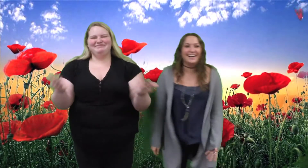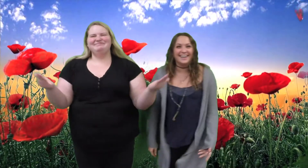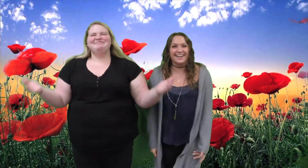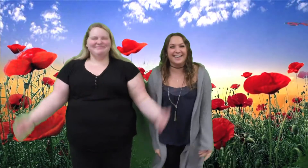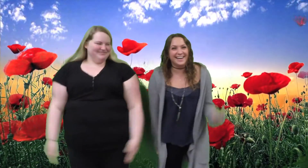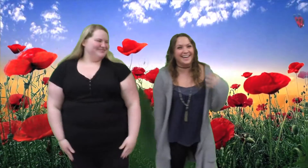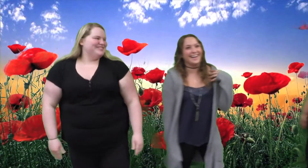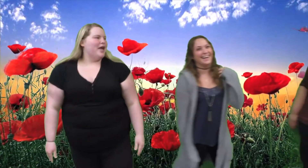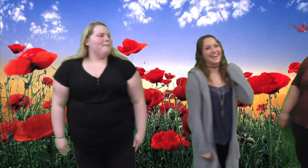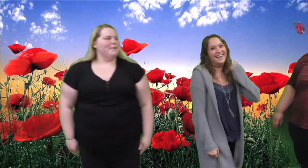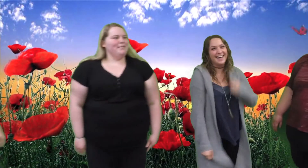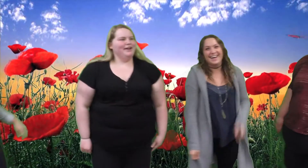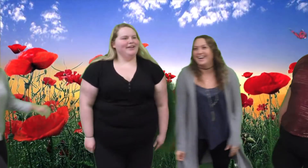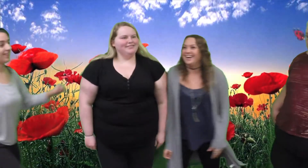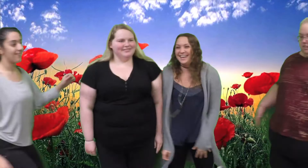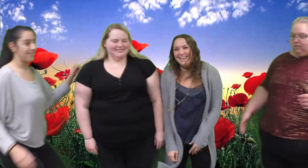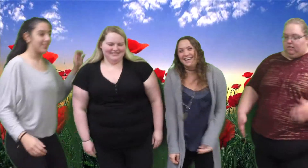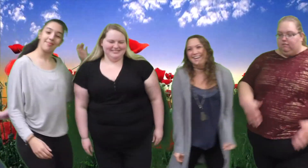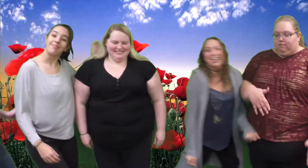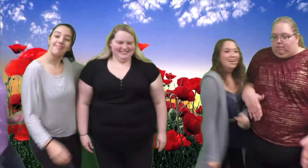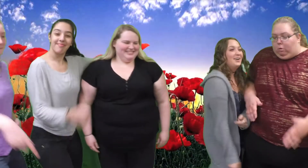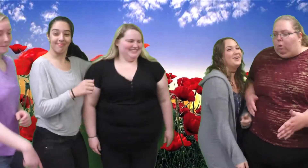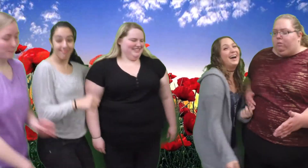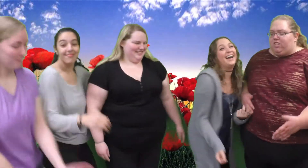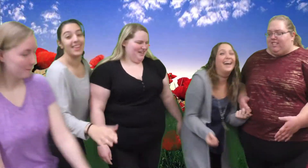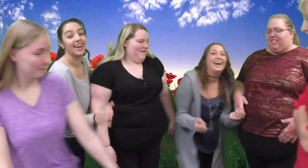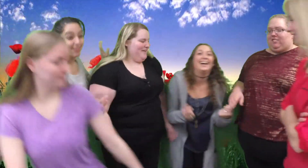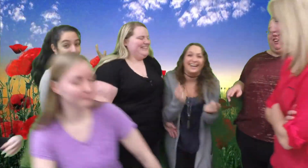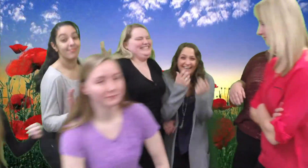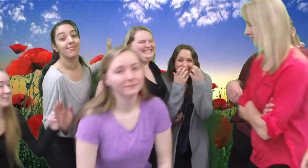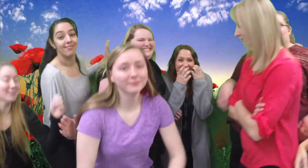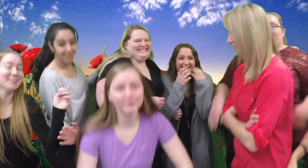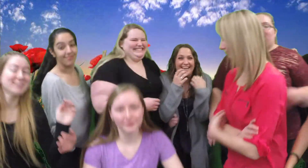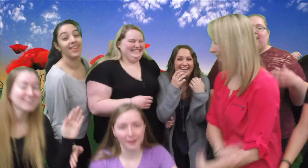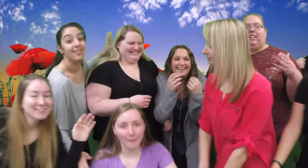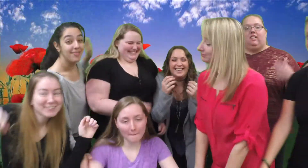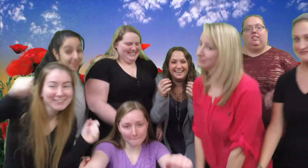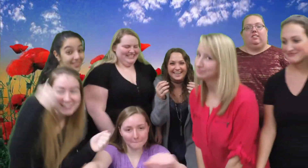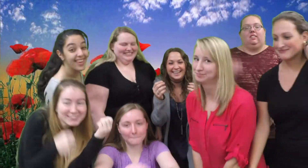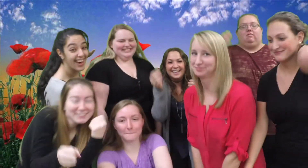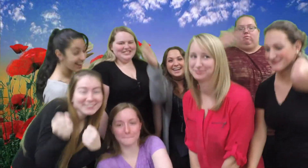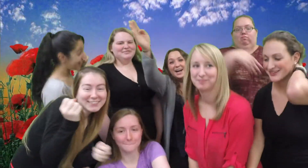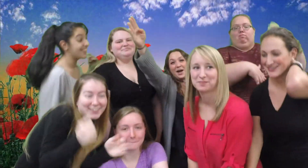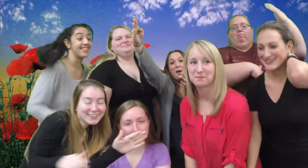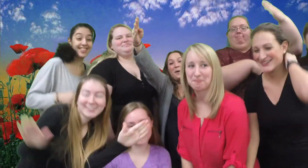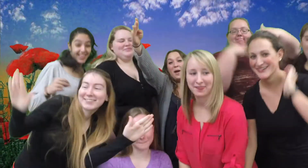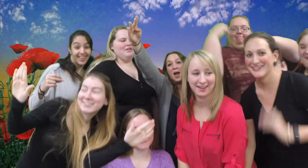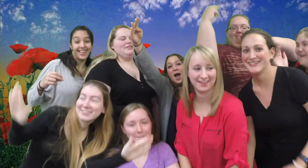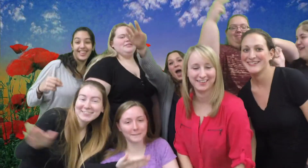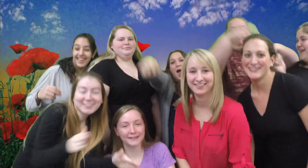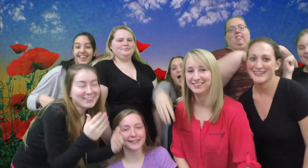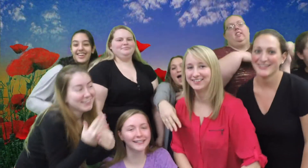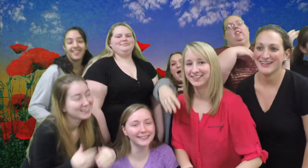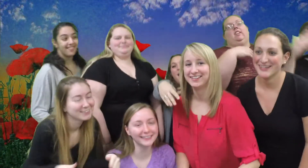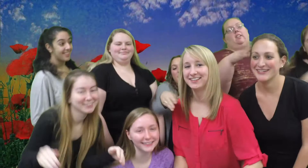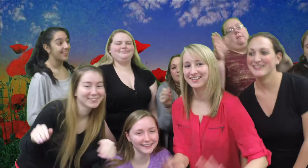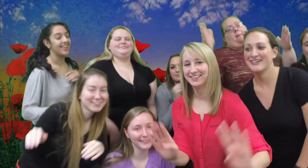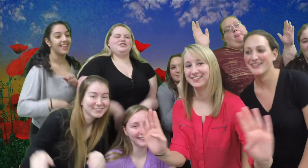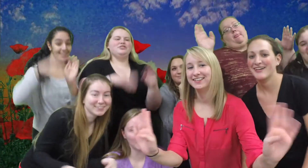there is You You need things You need need to know need Oh-oh-oh-oh-oh Oh-oh